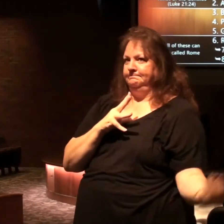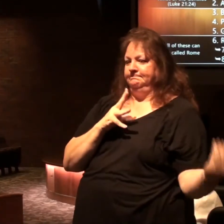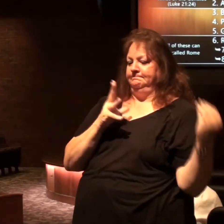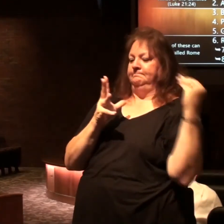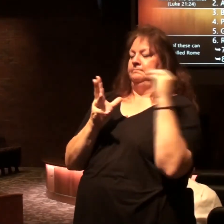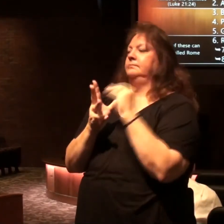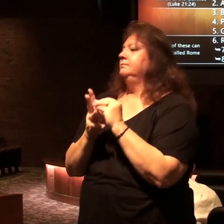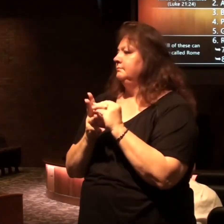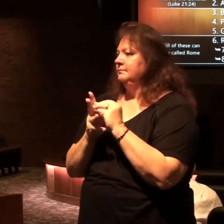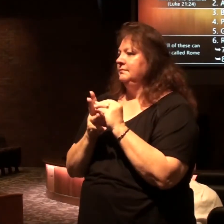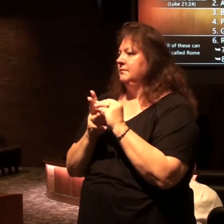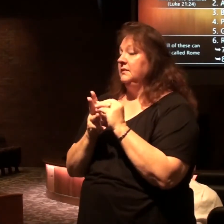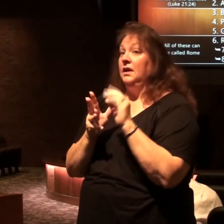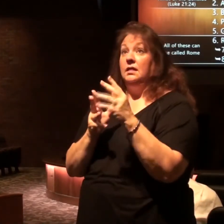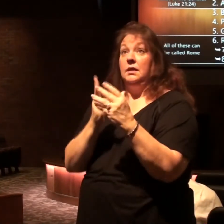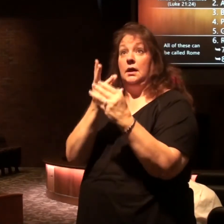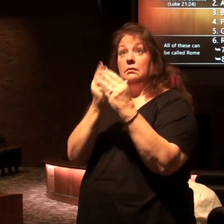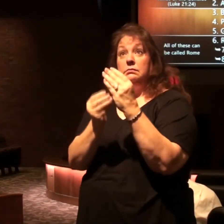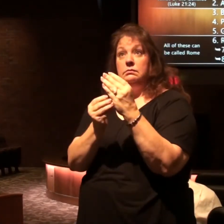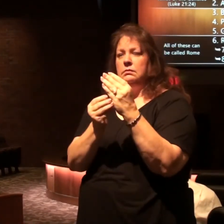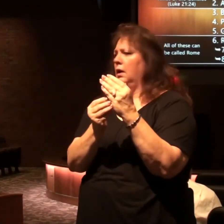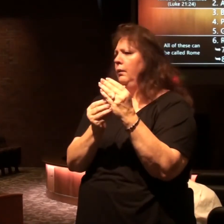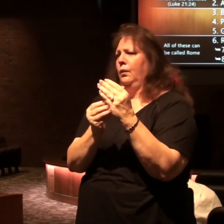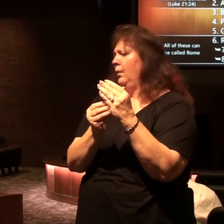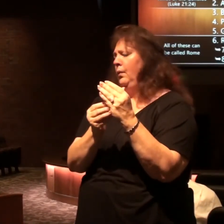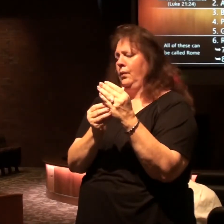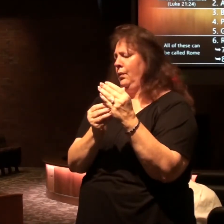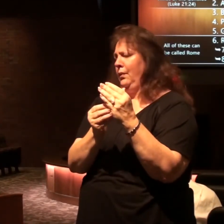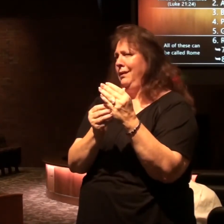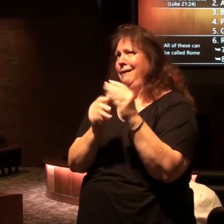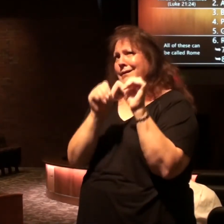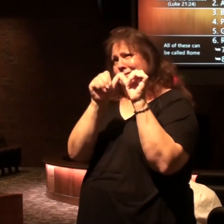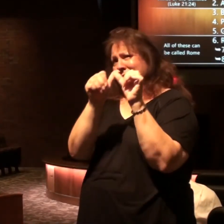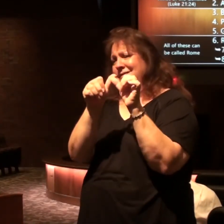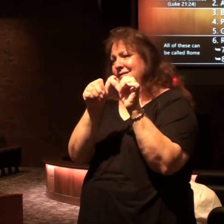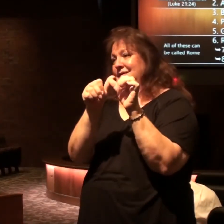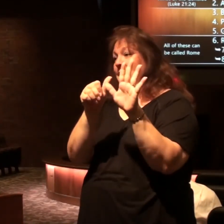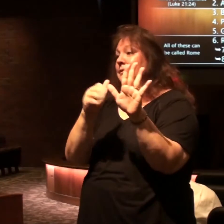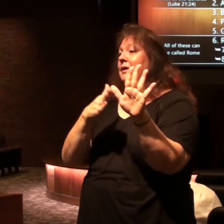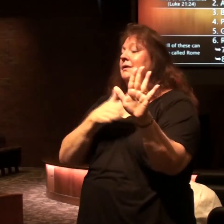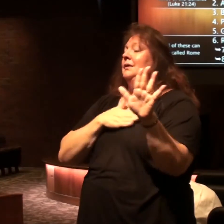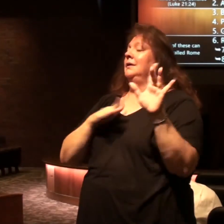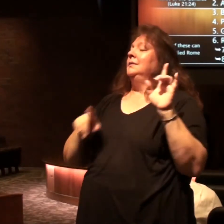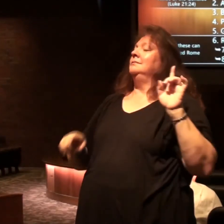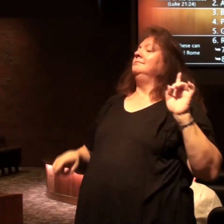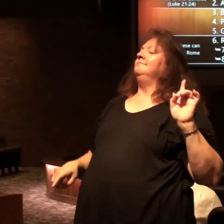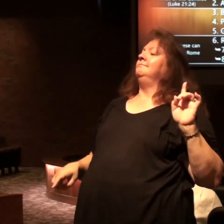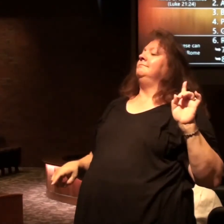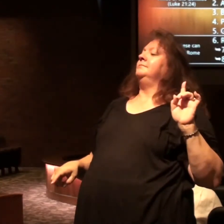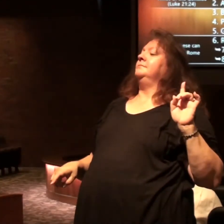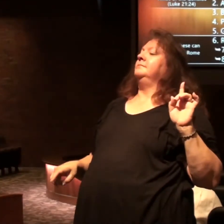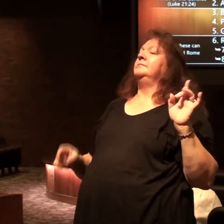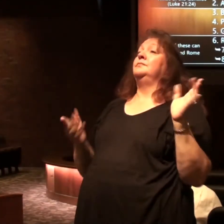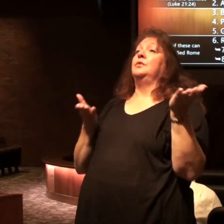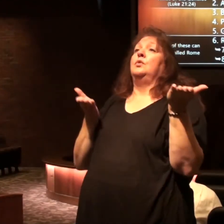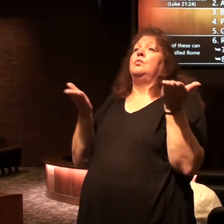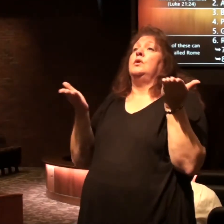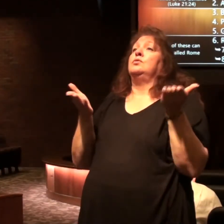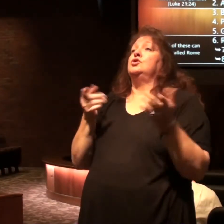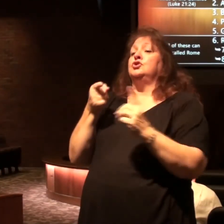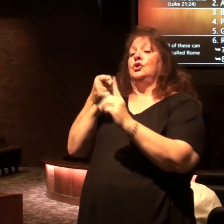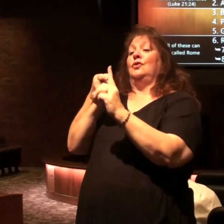they do not cease to exist but they are happy now to be servants